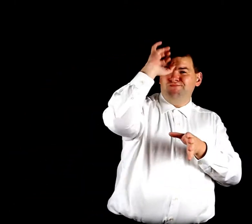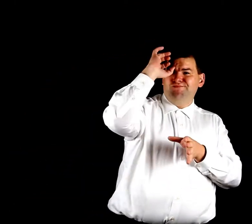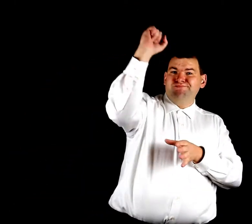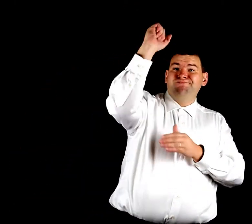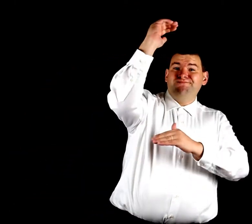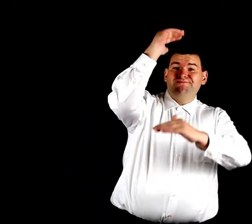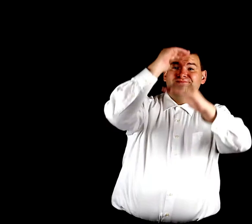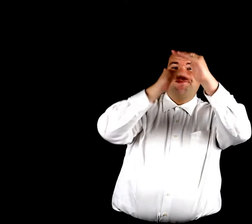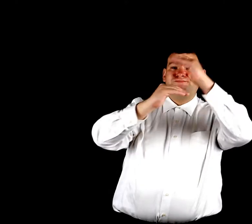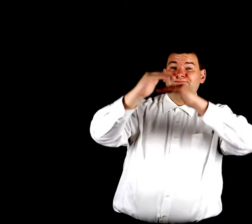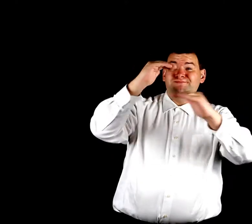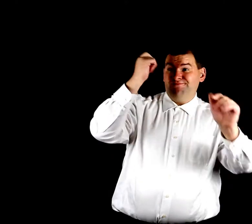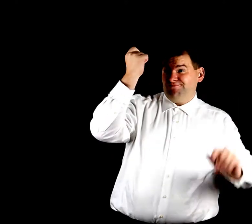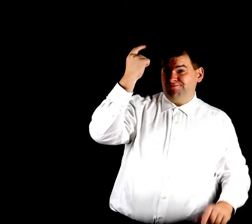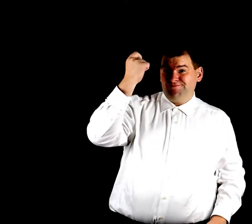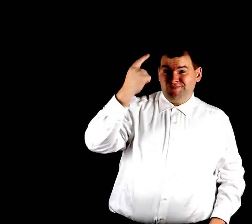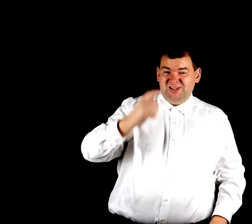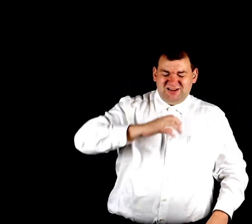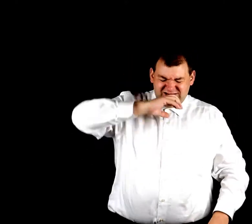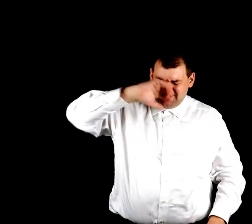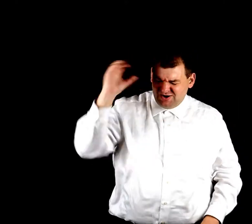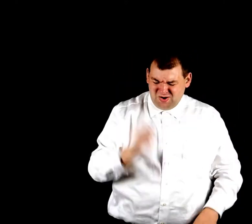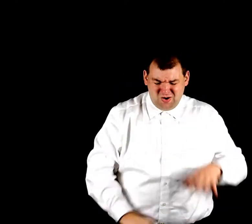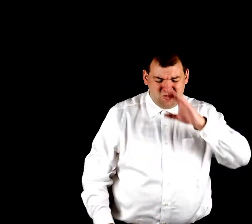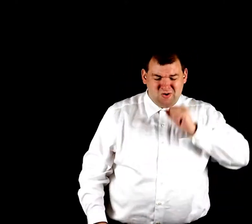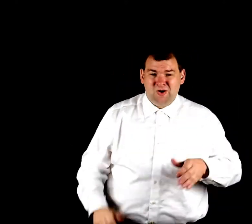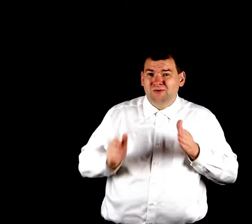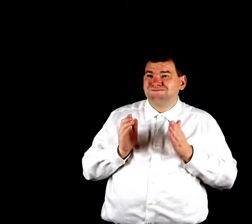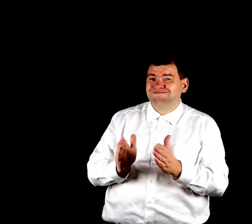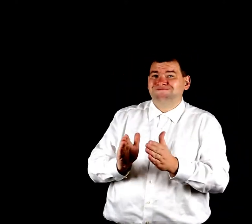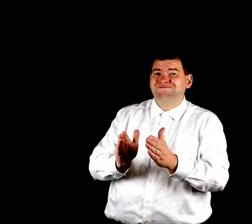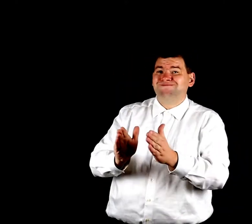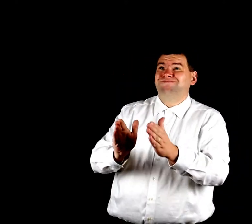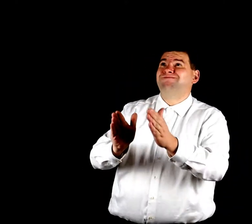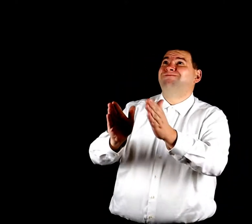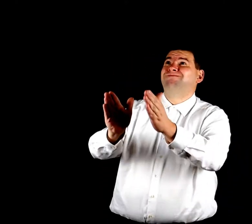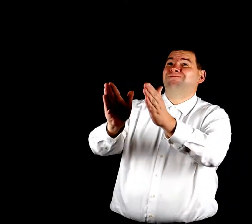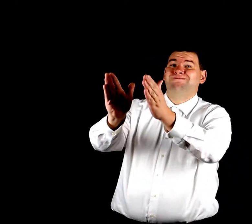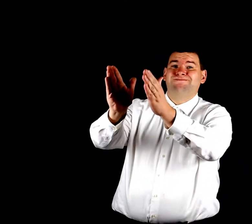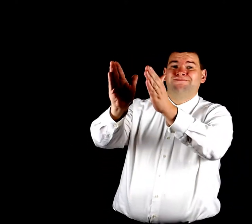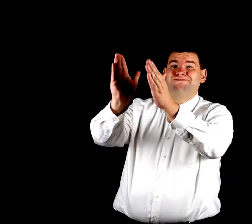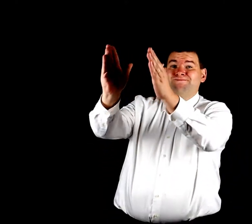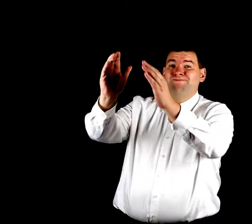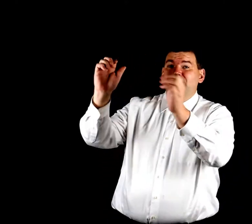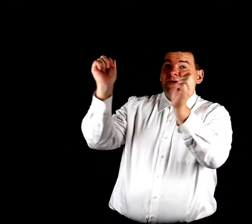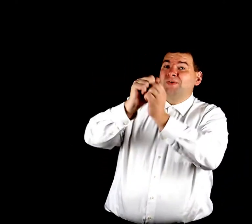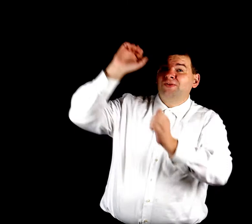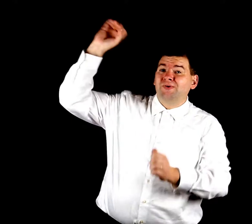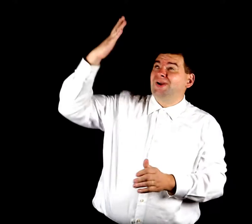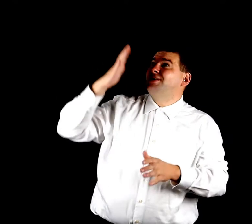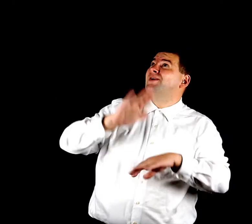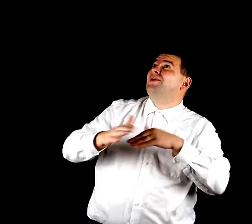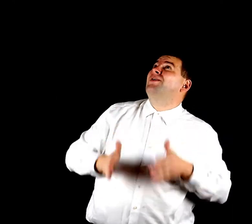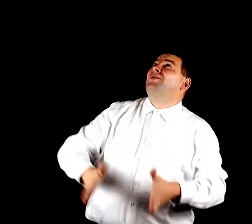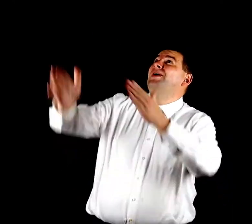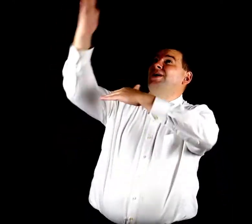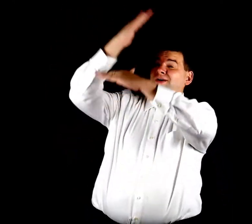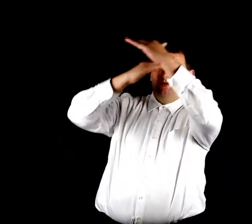got on It's the old road Highway paved with grace all the way home